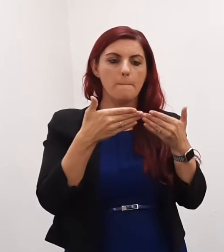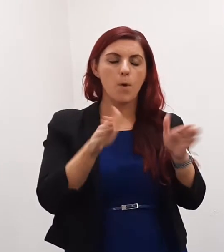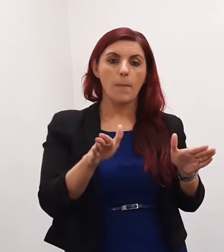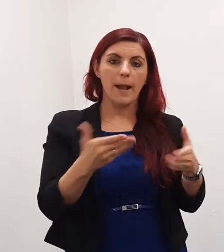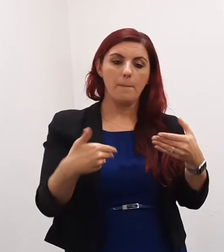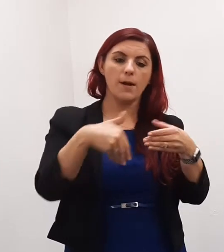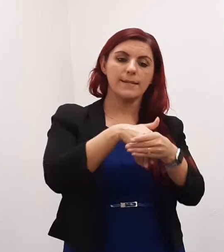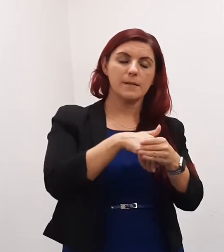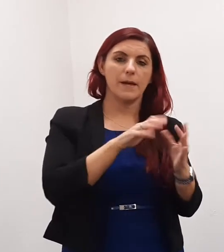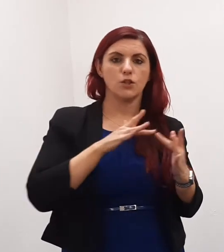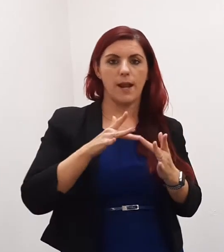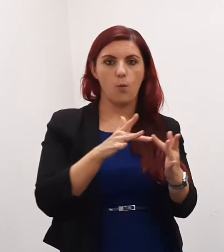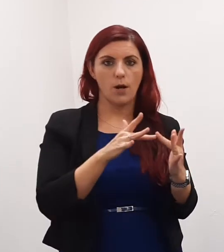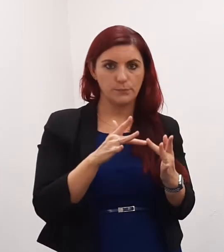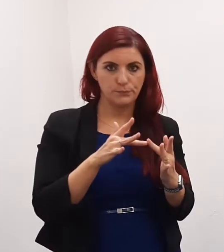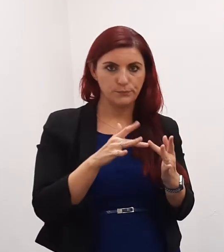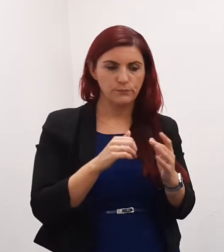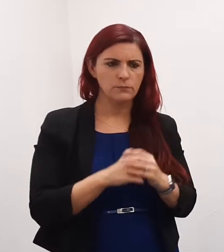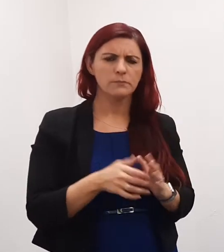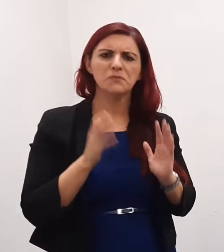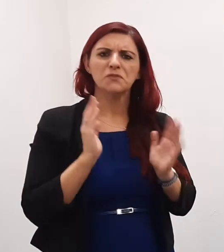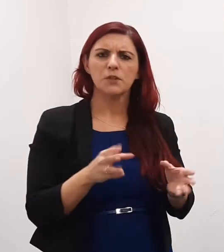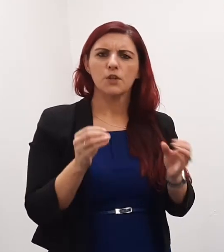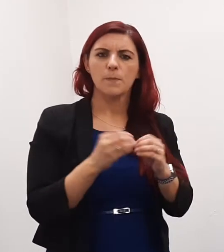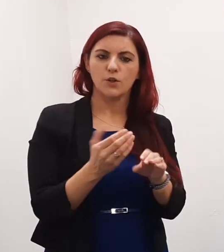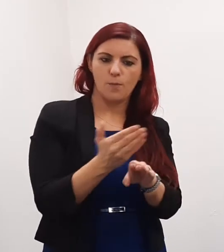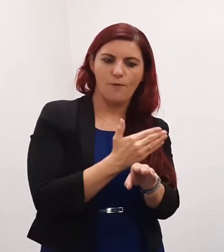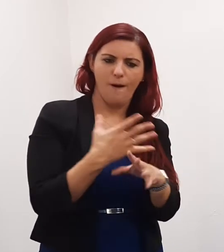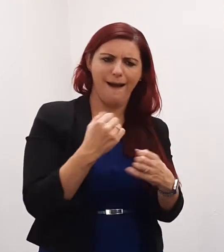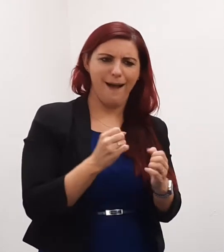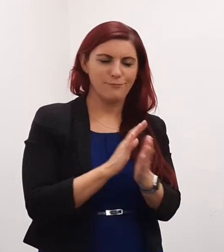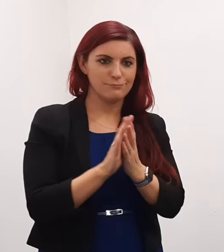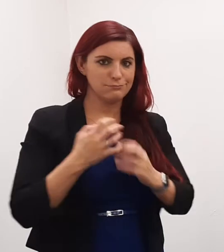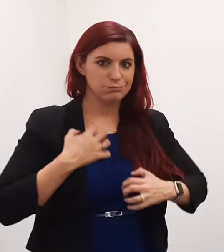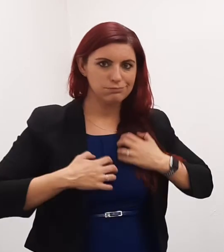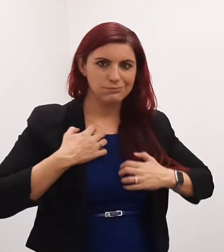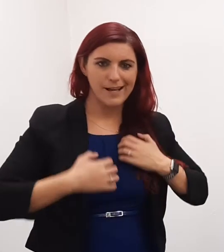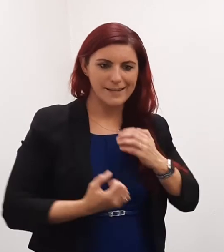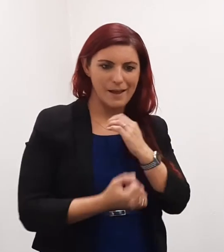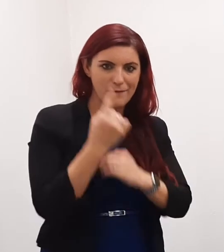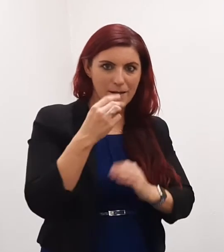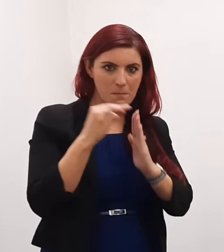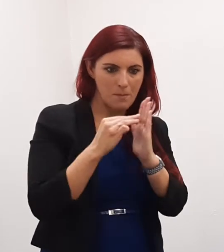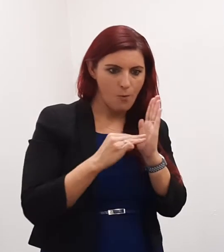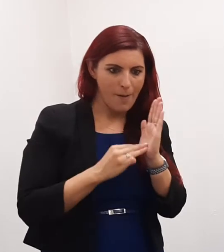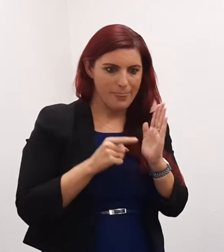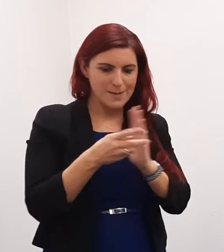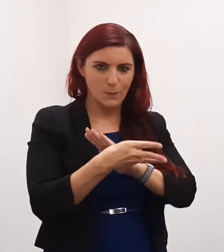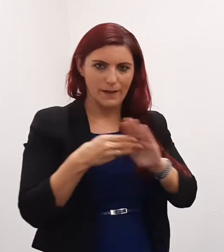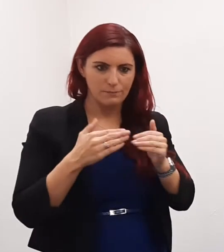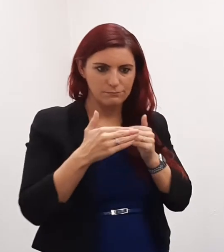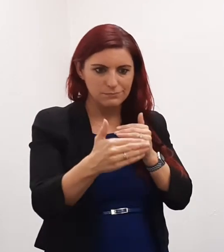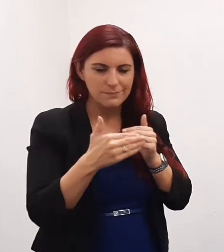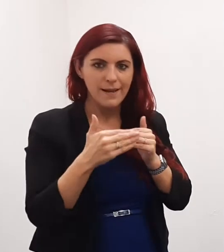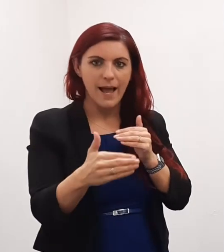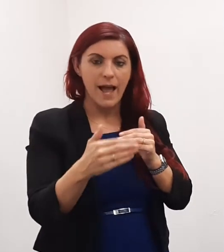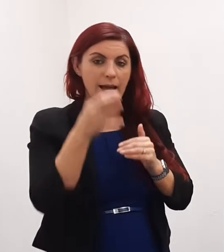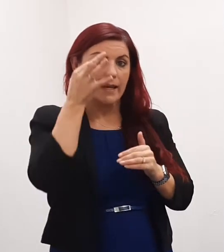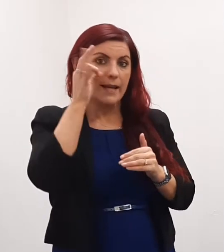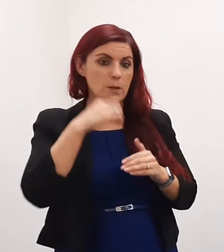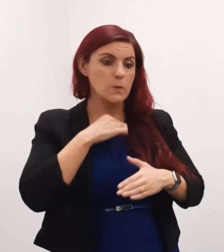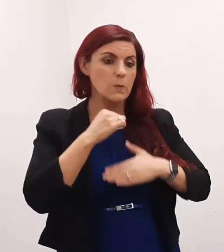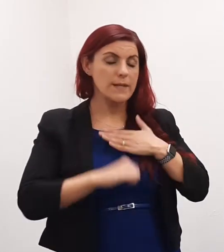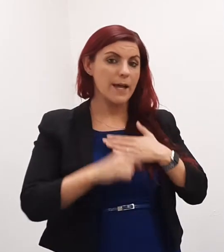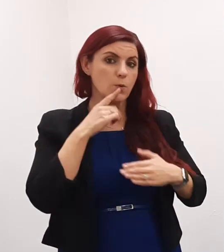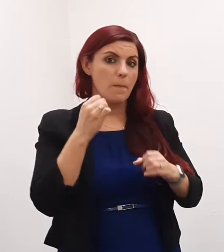Network. As previously mentioned, there is an exciting programme of events scheduled for the festival ahead. Our guest speaker for today to mark